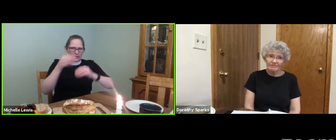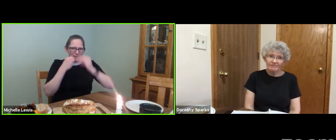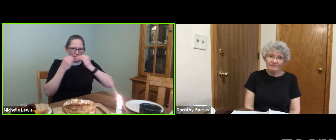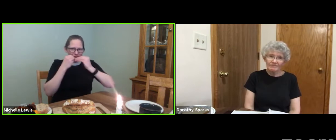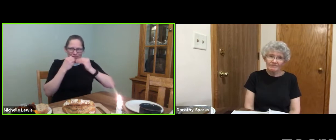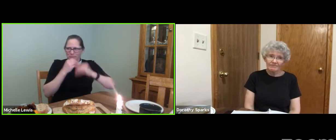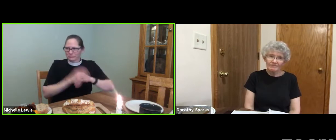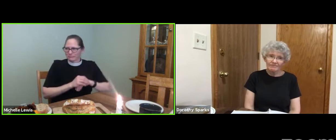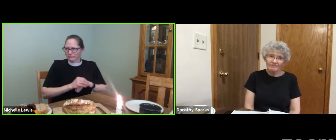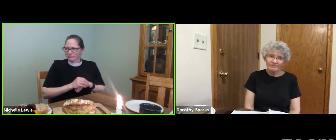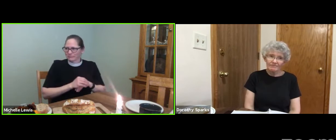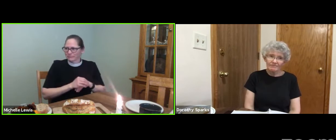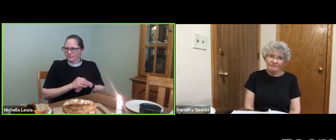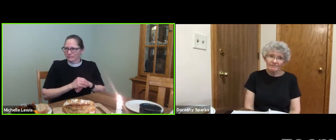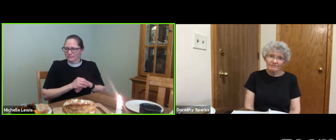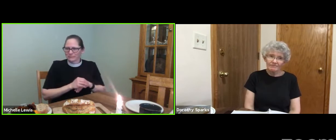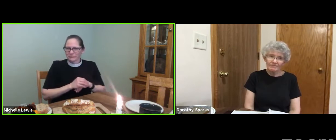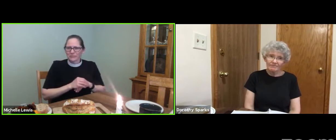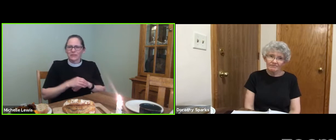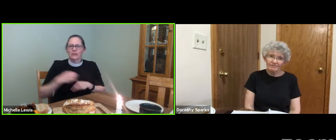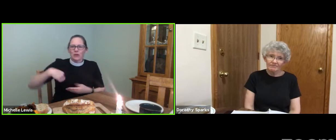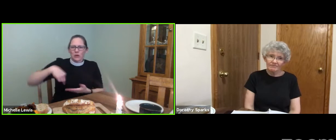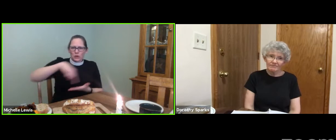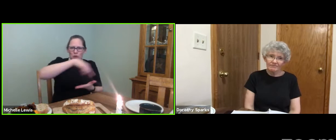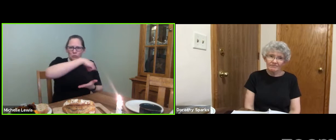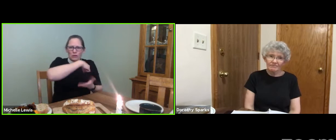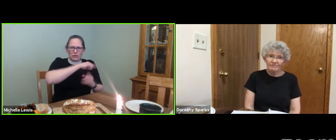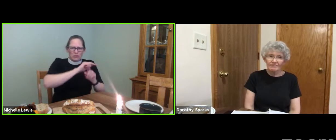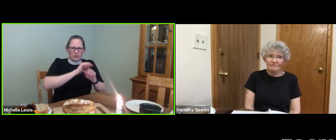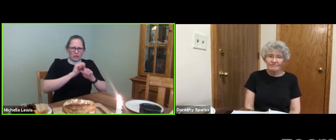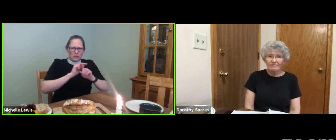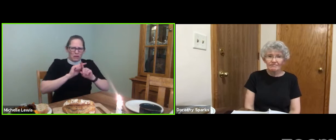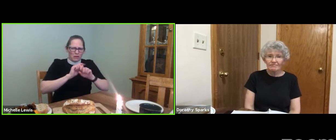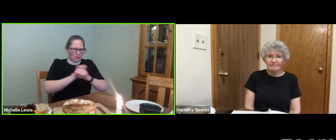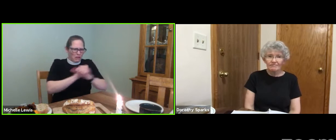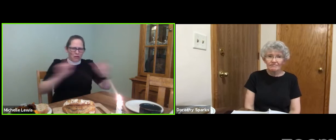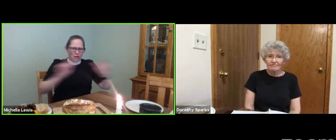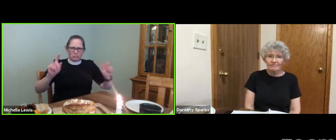in this format to gather together around each of our tables.